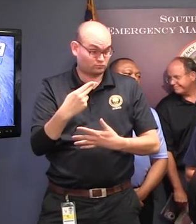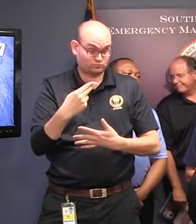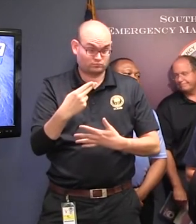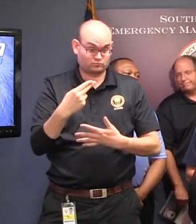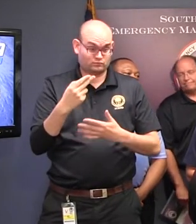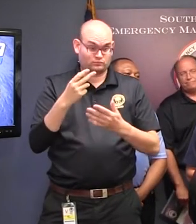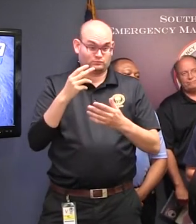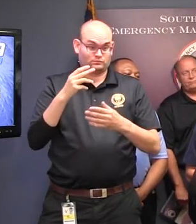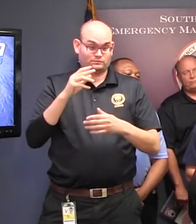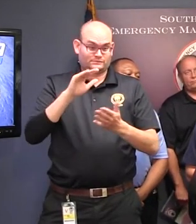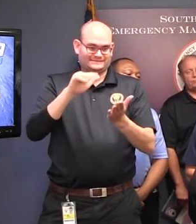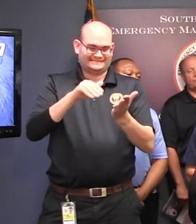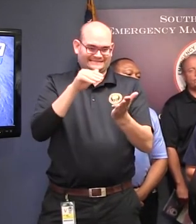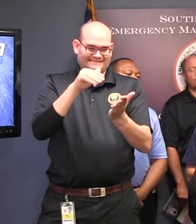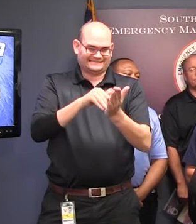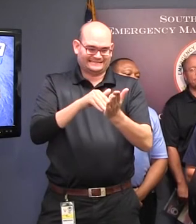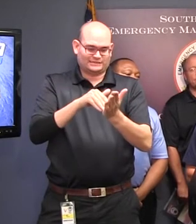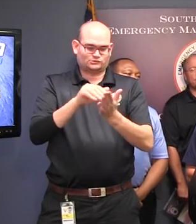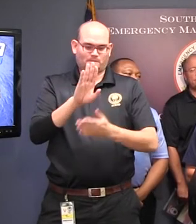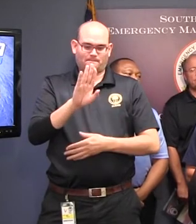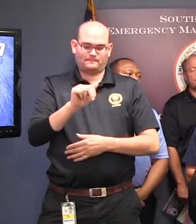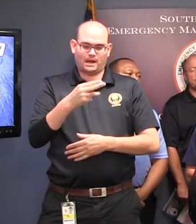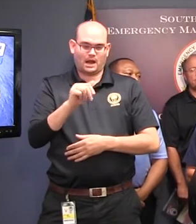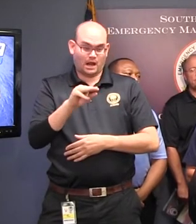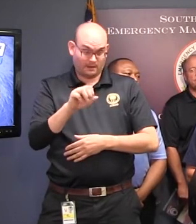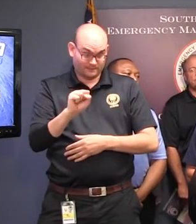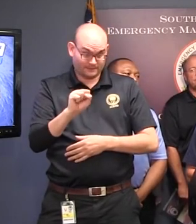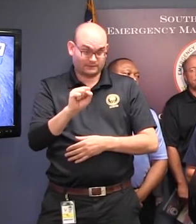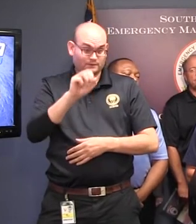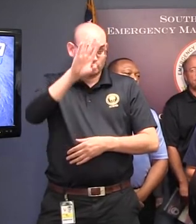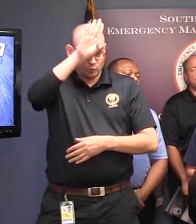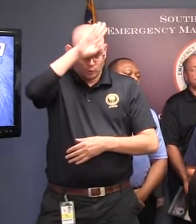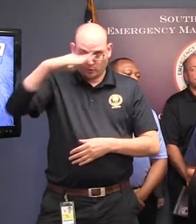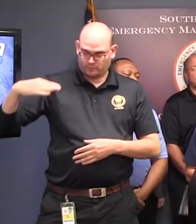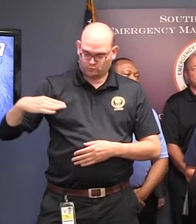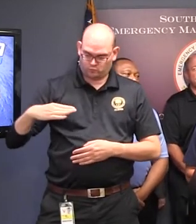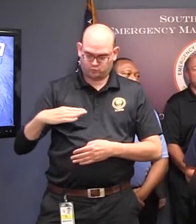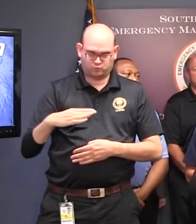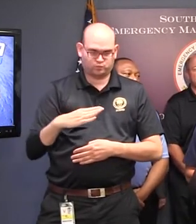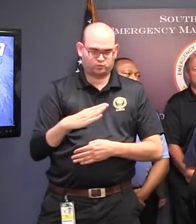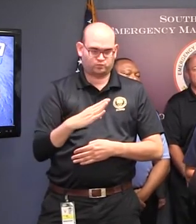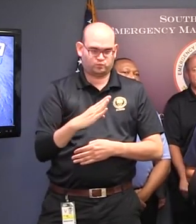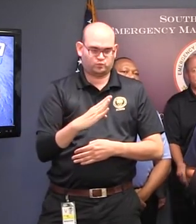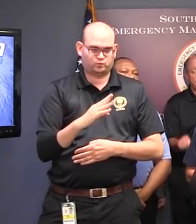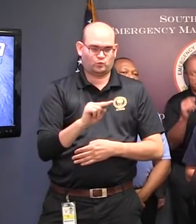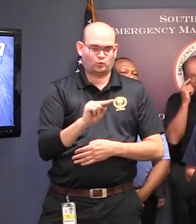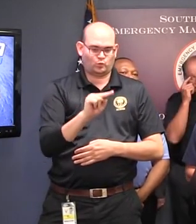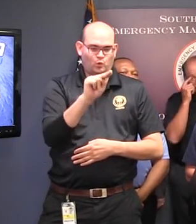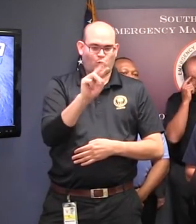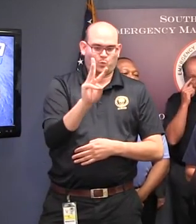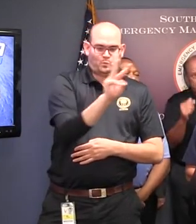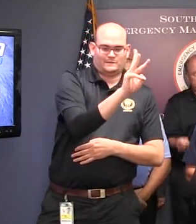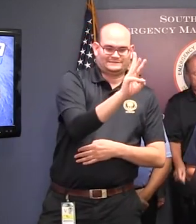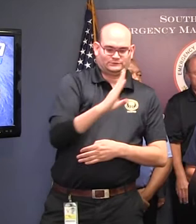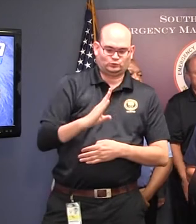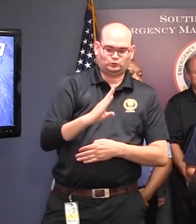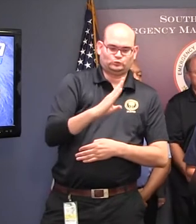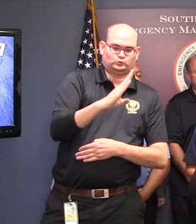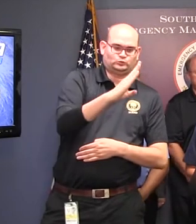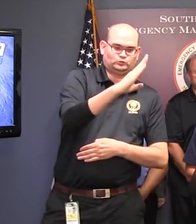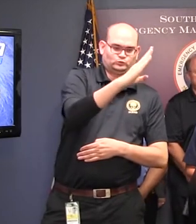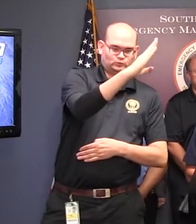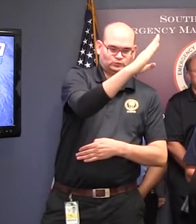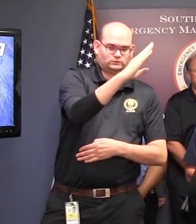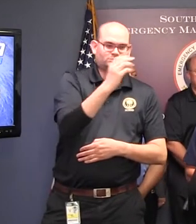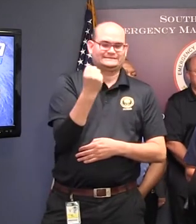Bahamas and Cuba. Irma will continue to track west-northwest as a major hurricane through Saturday. Irma is forecast to turn